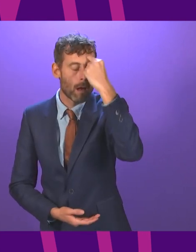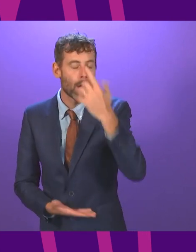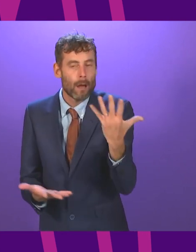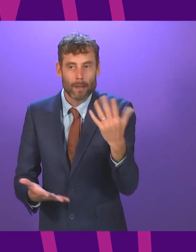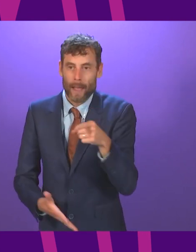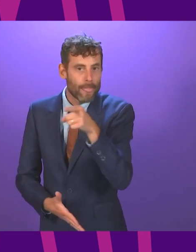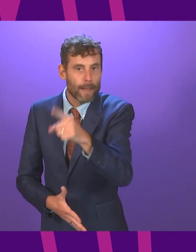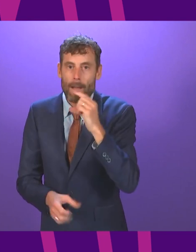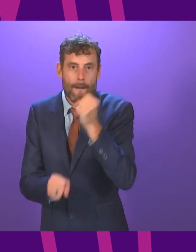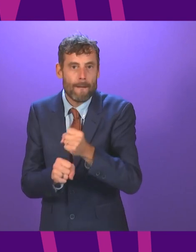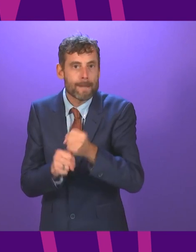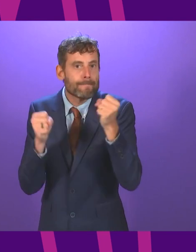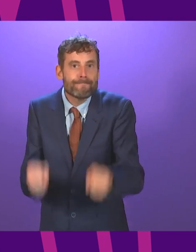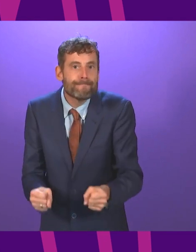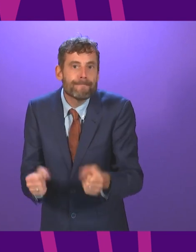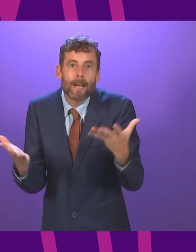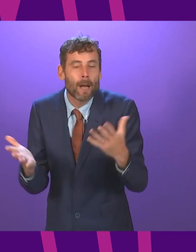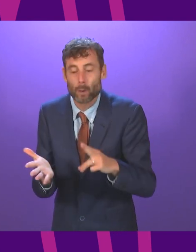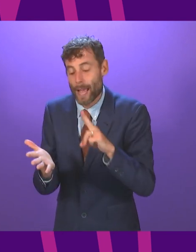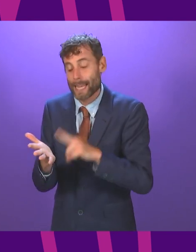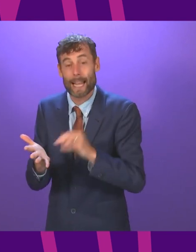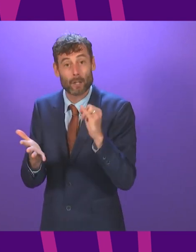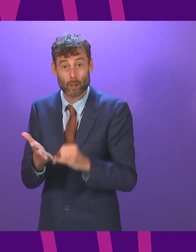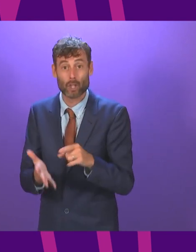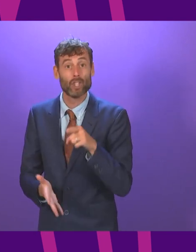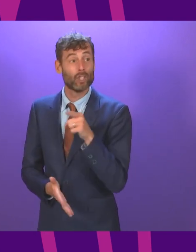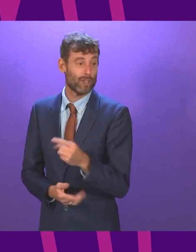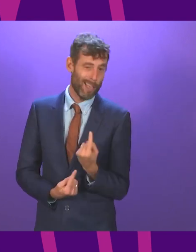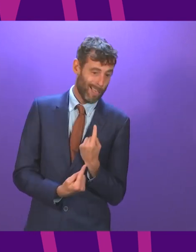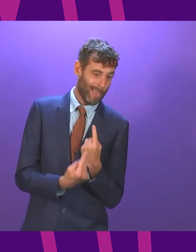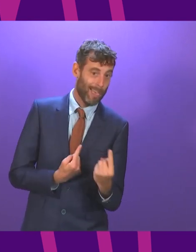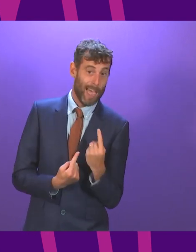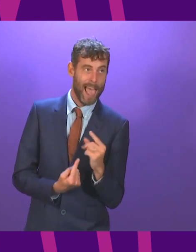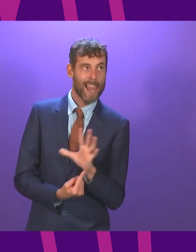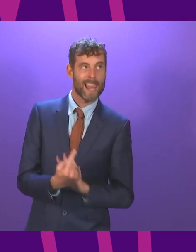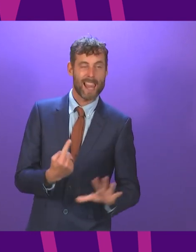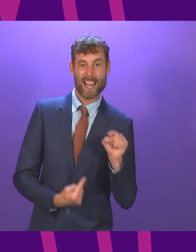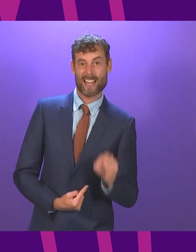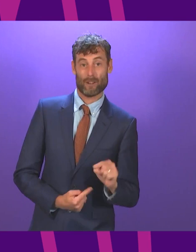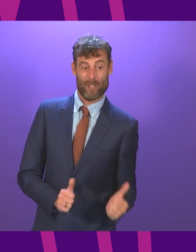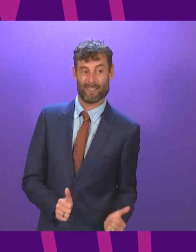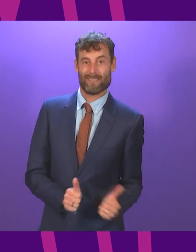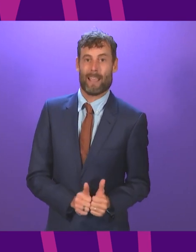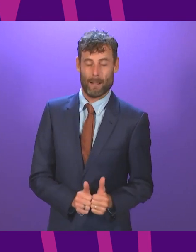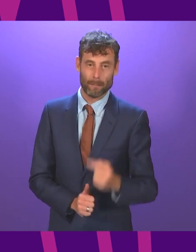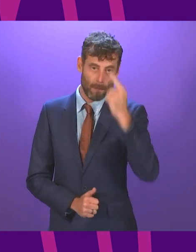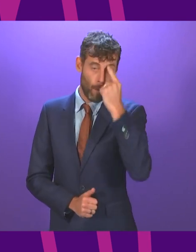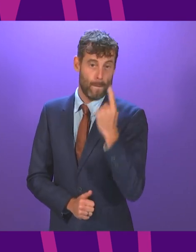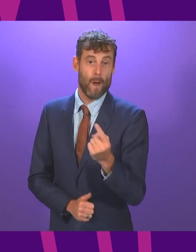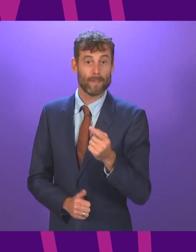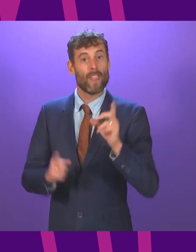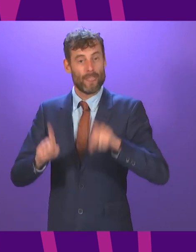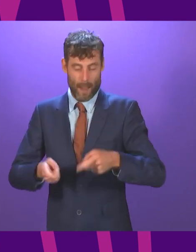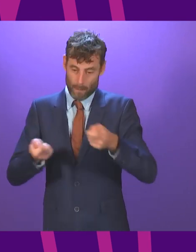a simple fact that Nicola Sturgeon made this nationalist deal her priority over a programme for government, which should have been announced